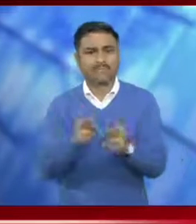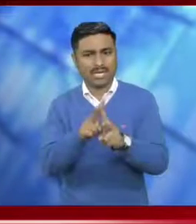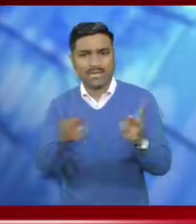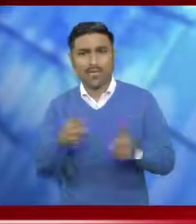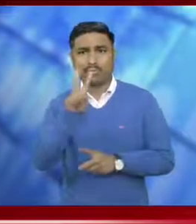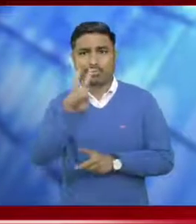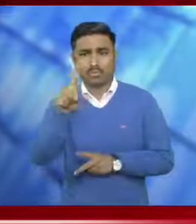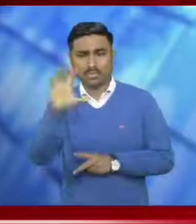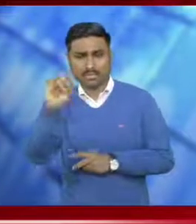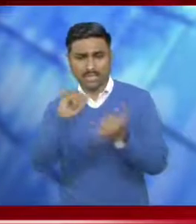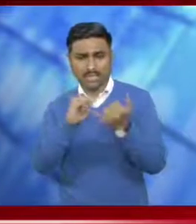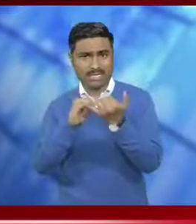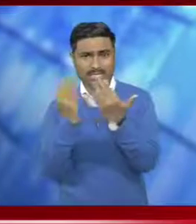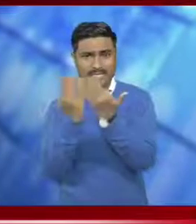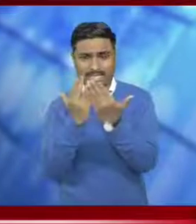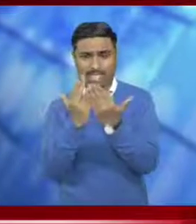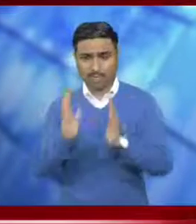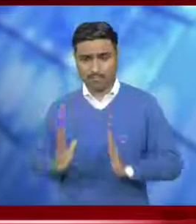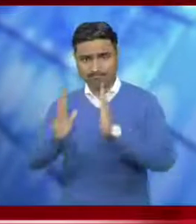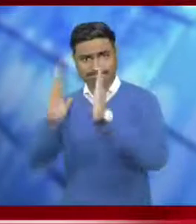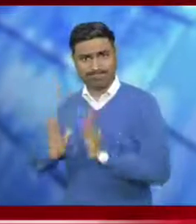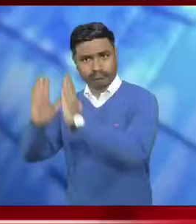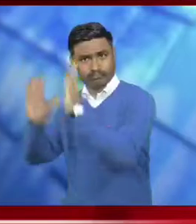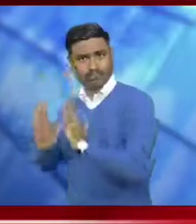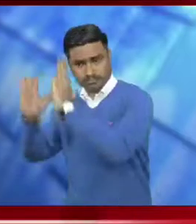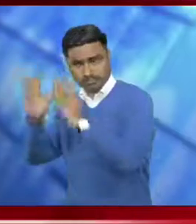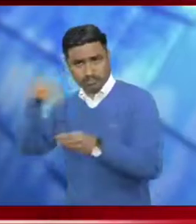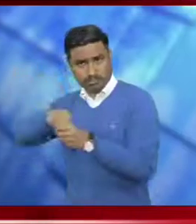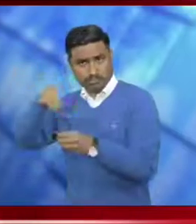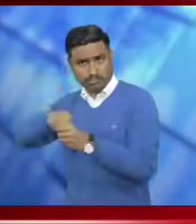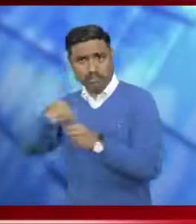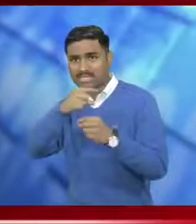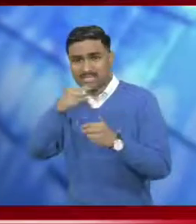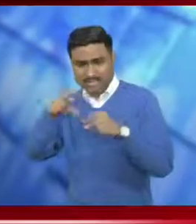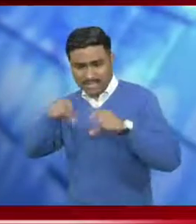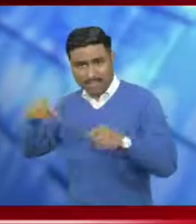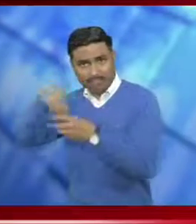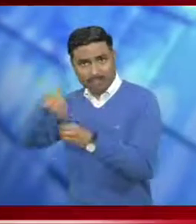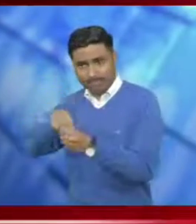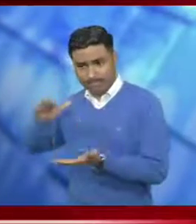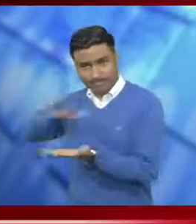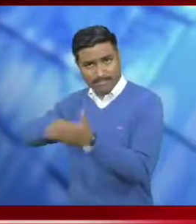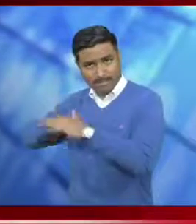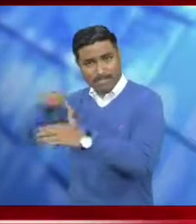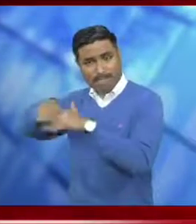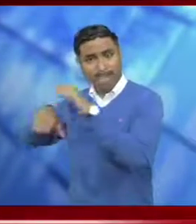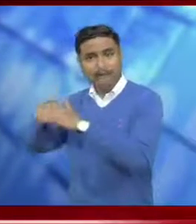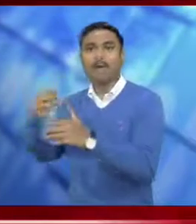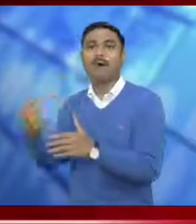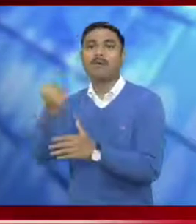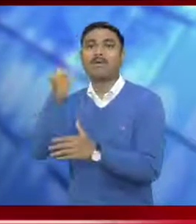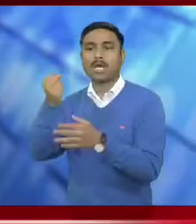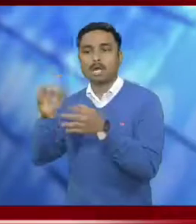Scheme, vending machines will be installed in 210 government schools of Sikkim to provide free